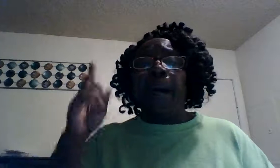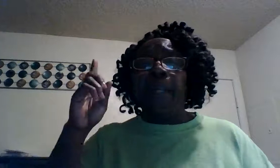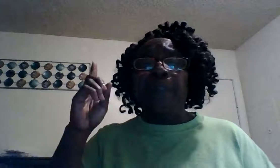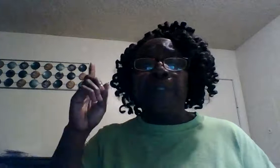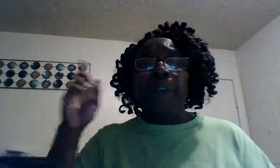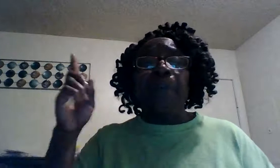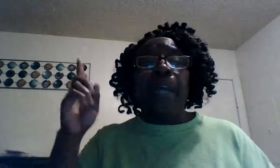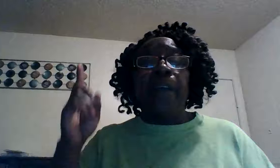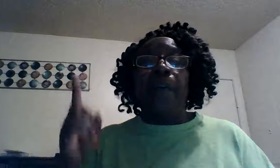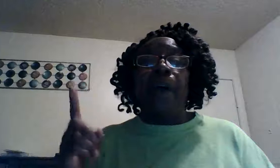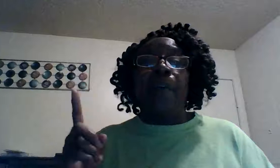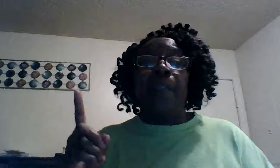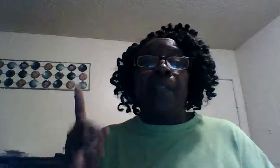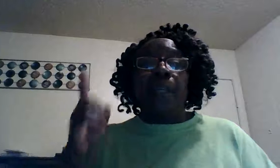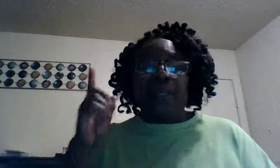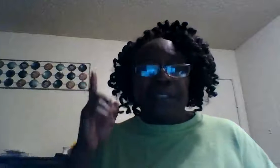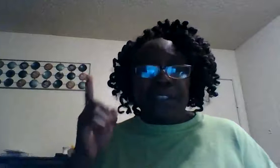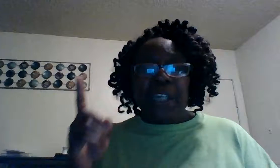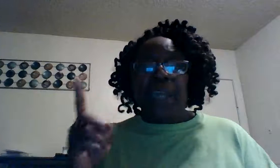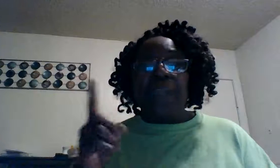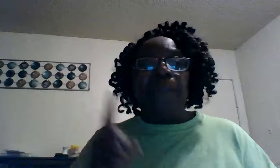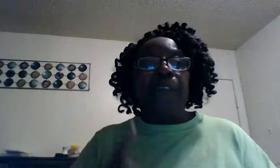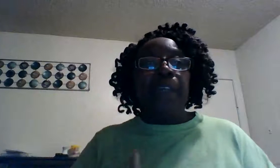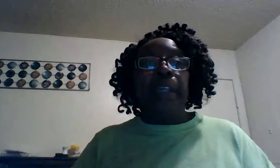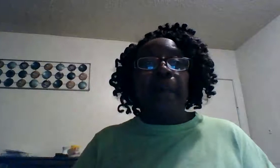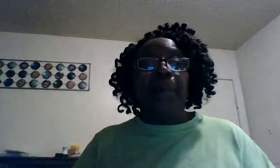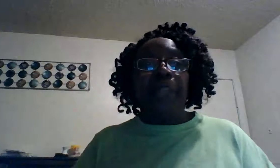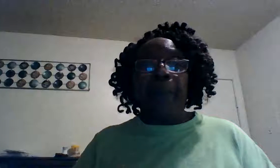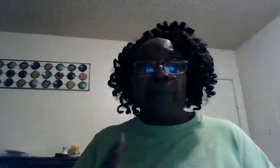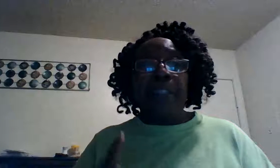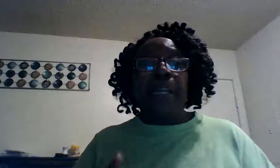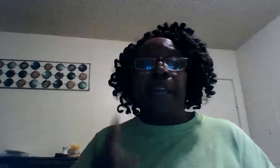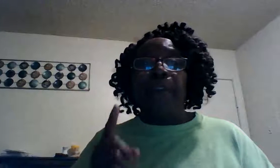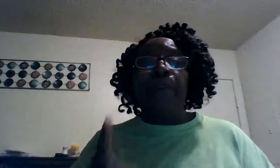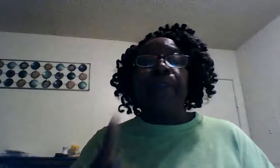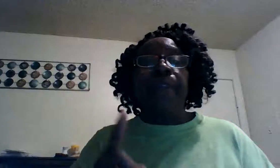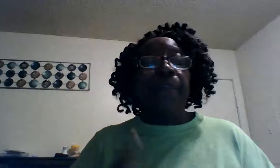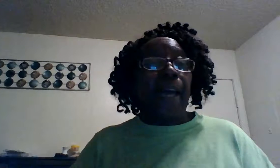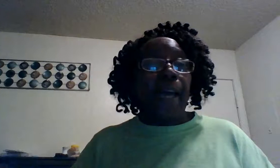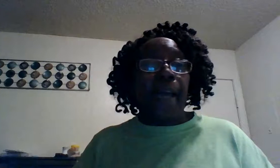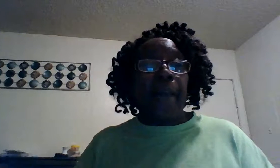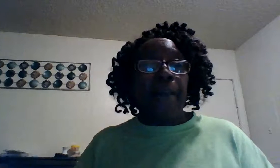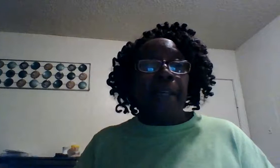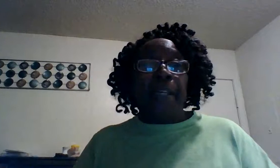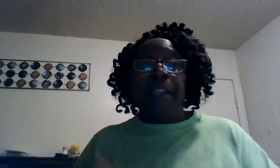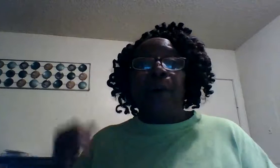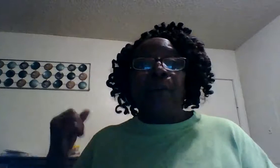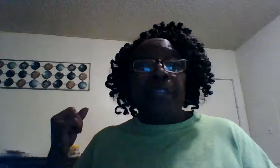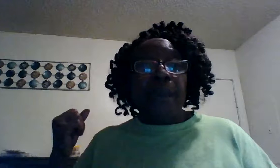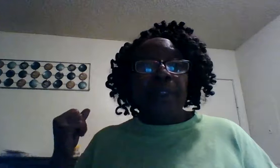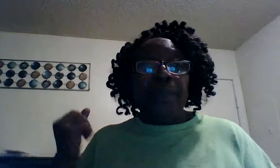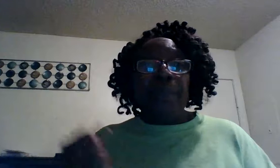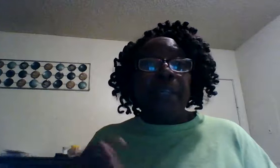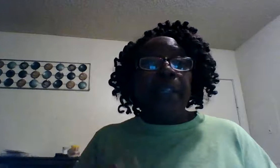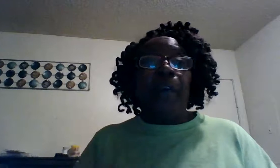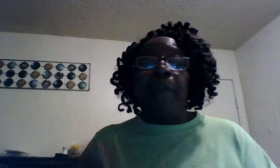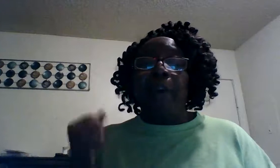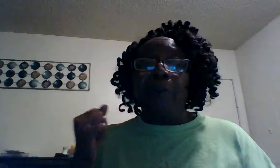he was on that cross just for them that were saying crucify those that were spitting on those